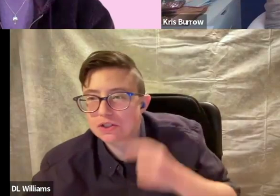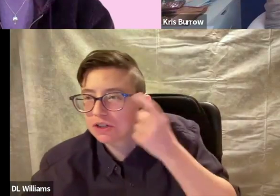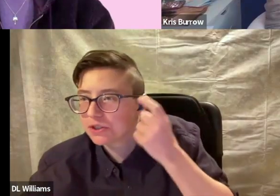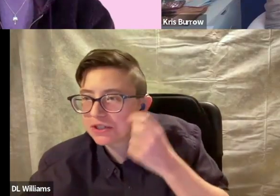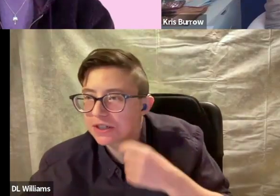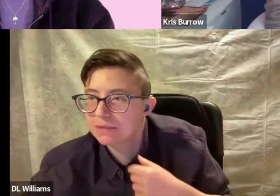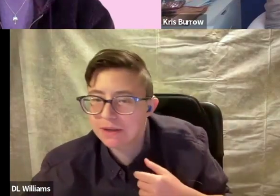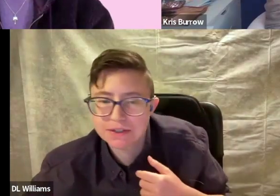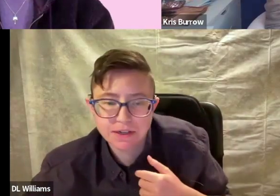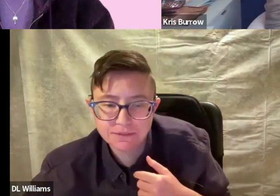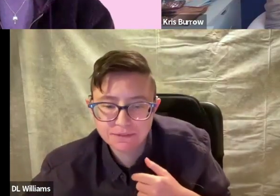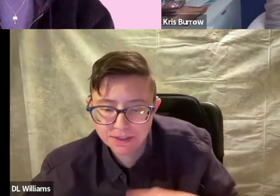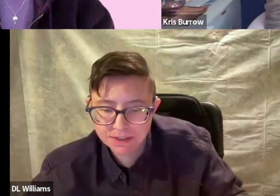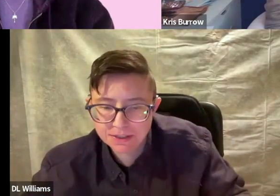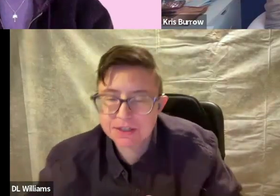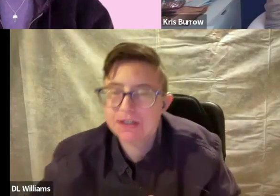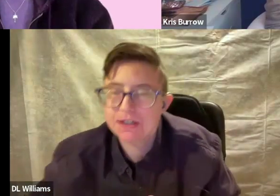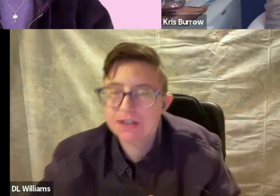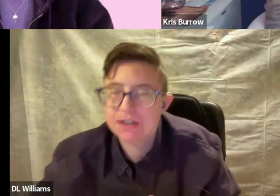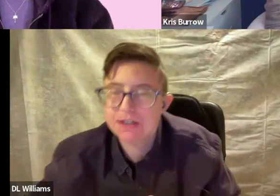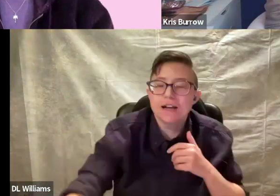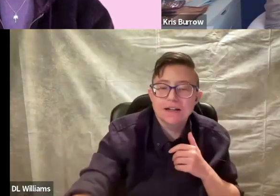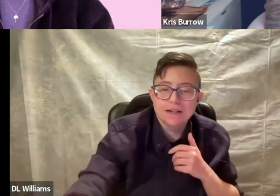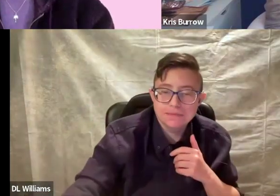So I was just thinking about the sign for that.